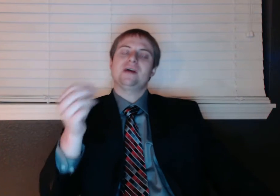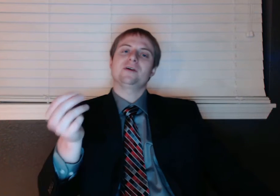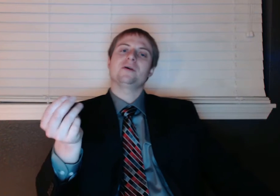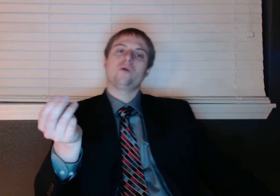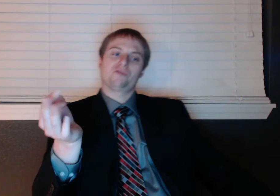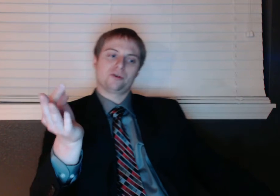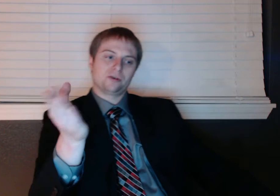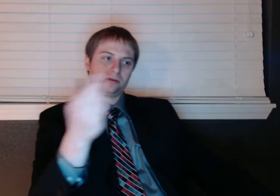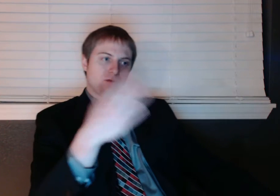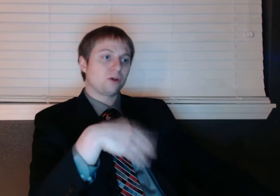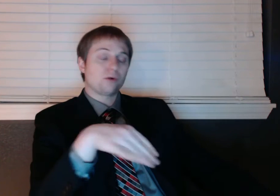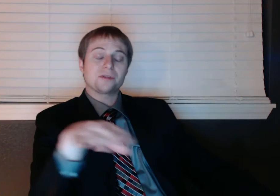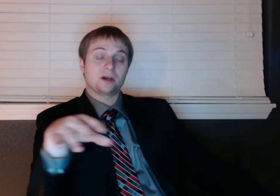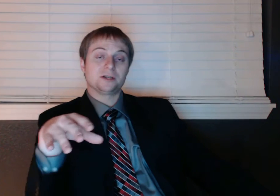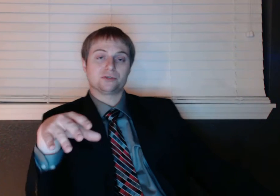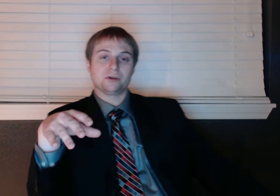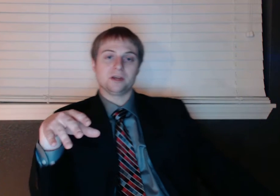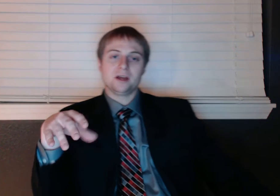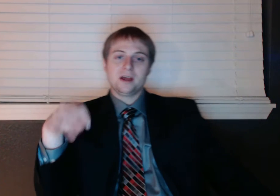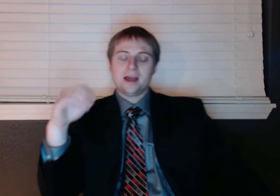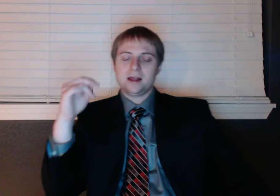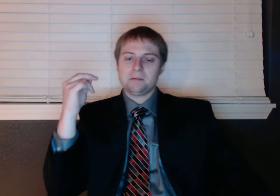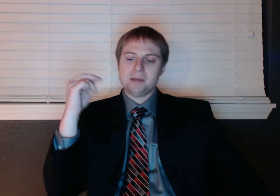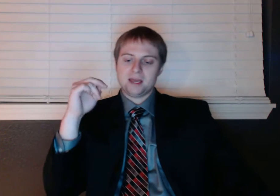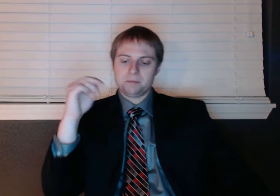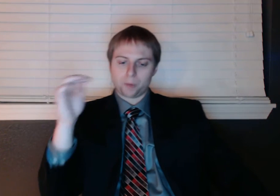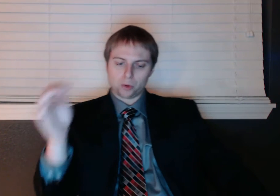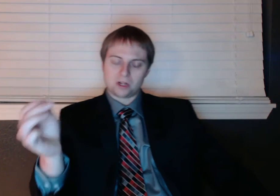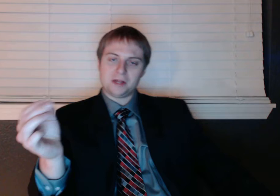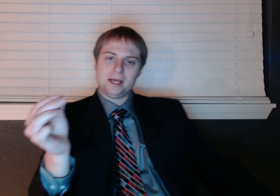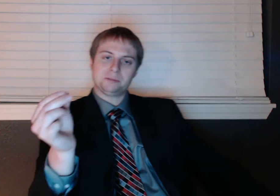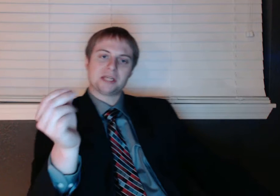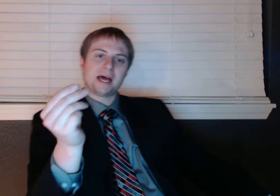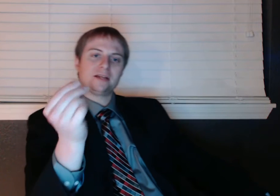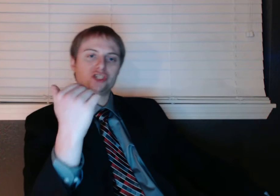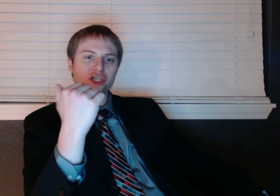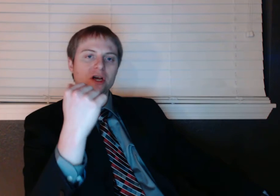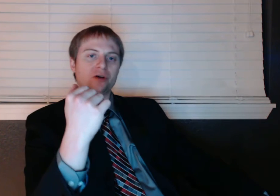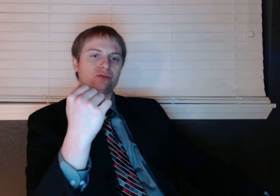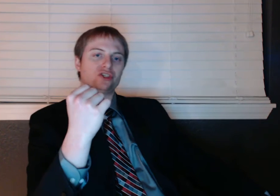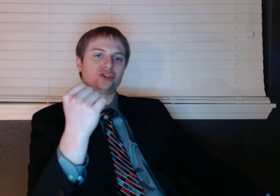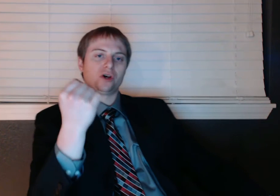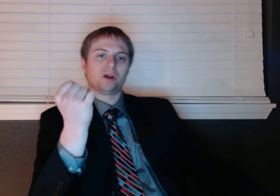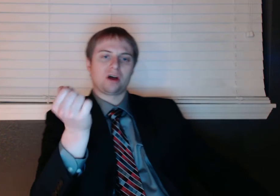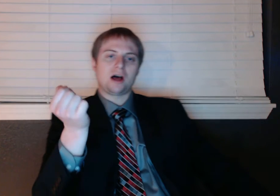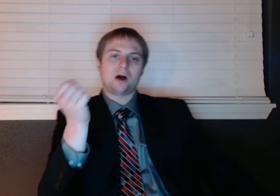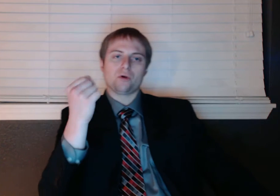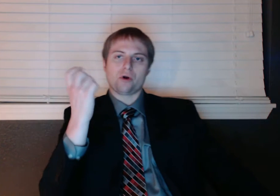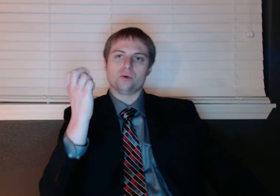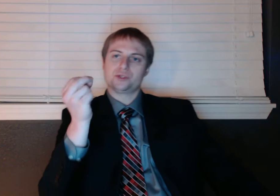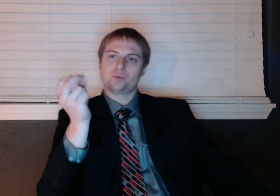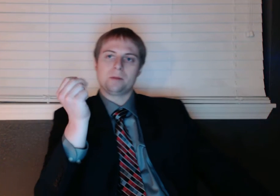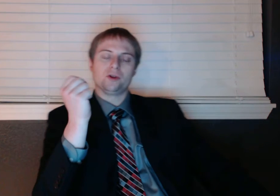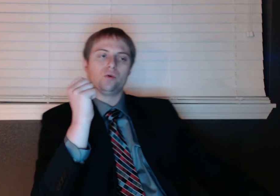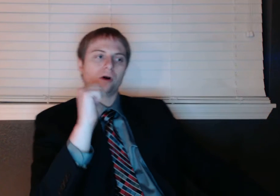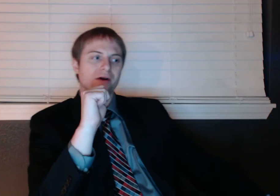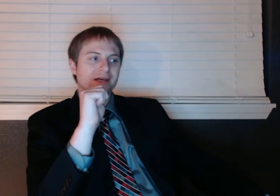traveling over throughout the country and making bold claims that she understood how those women who are